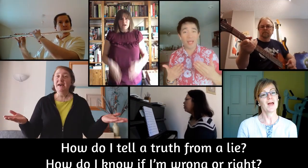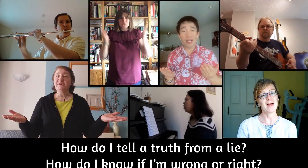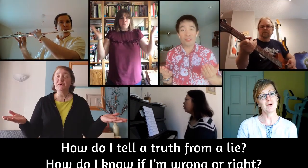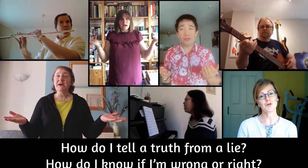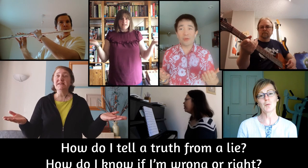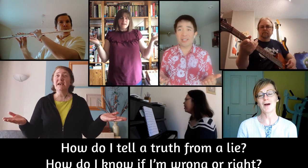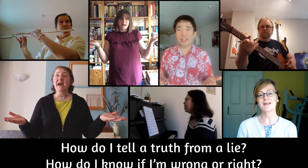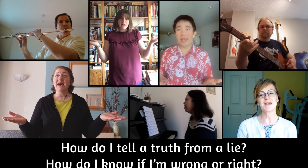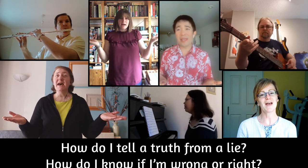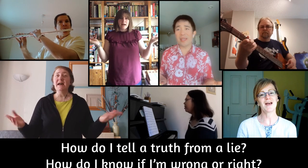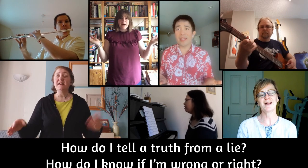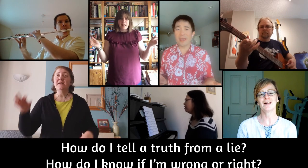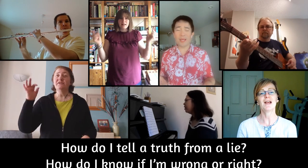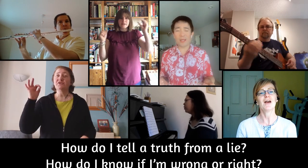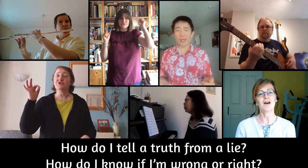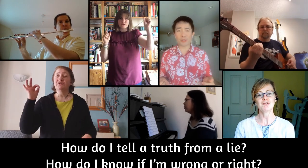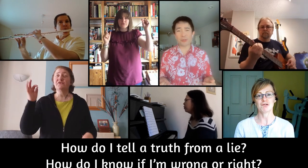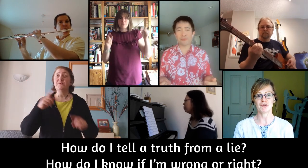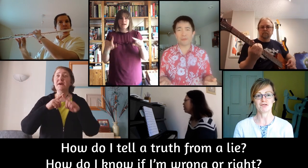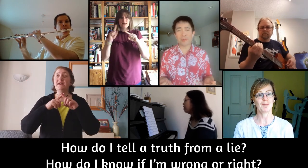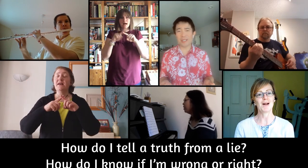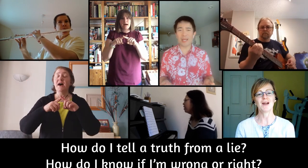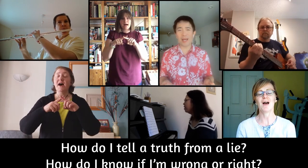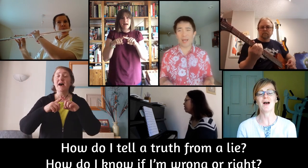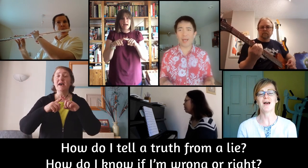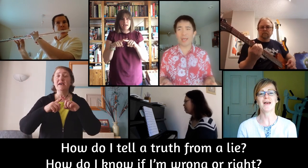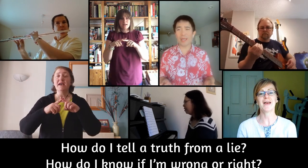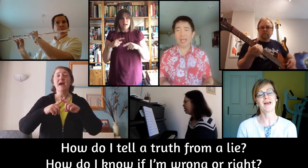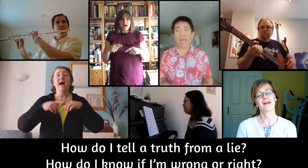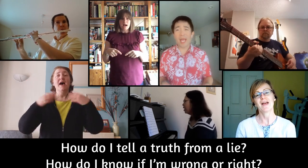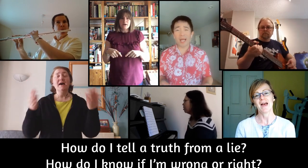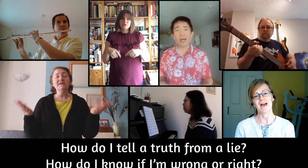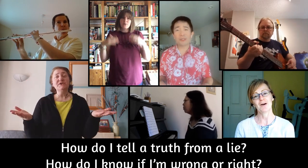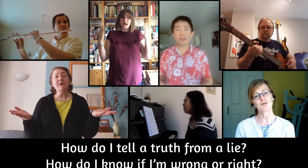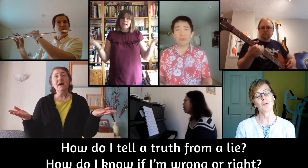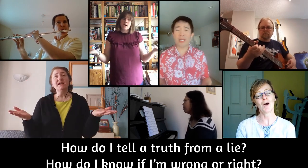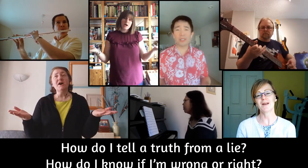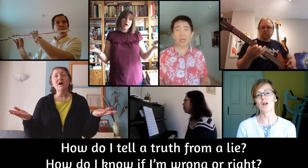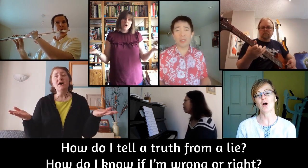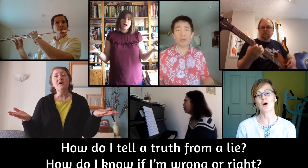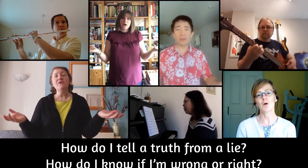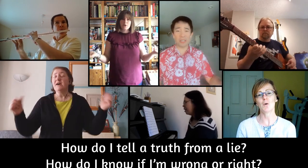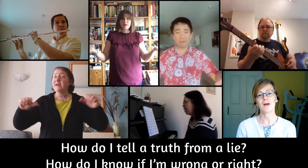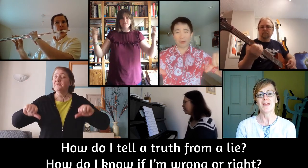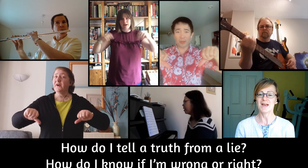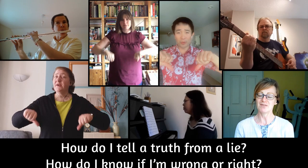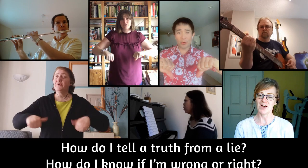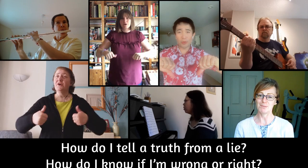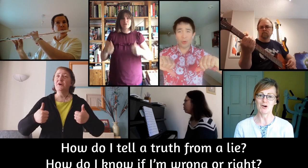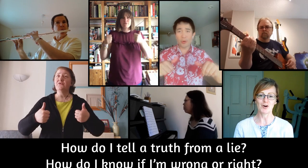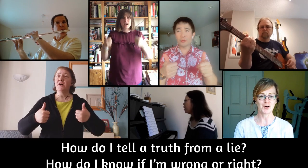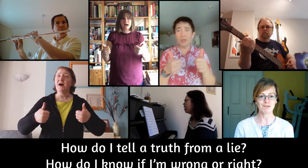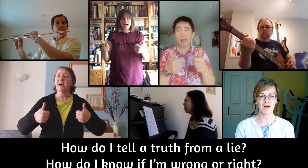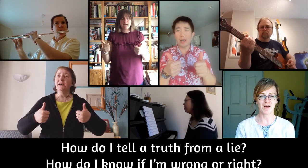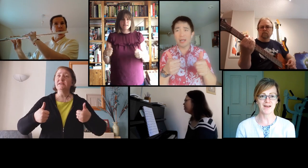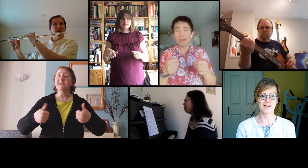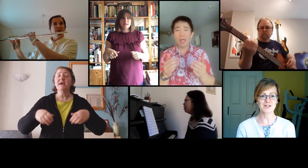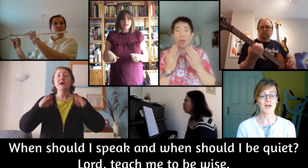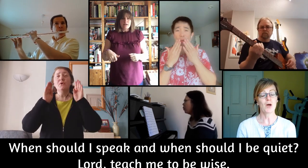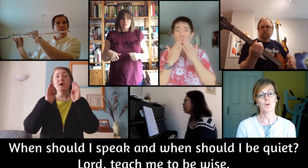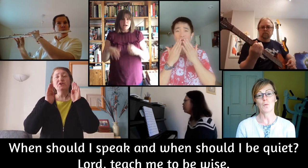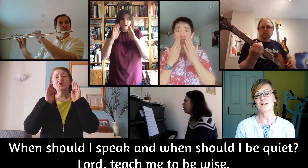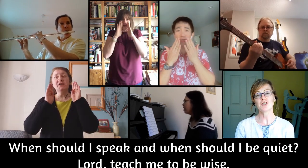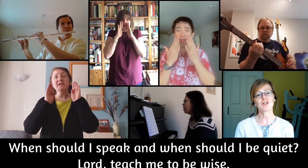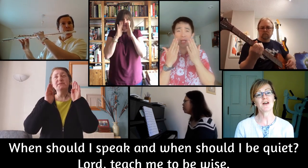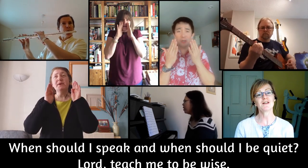How do I tell the truth from a lie? How do I know if I'm wrong or right?